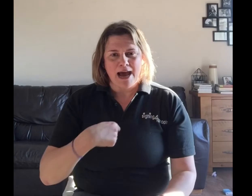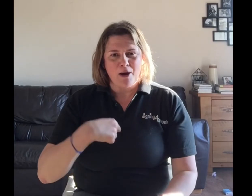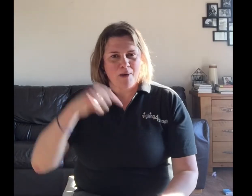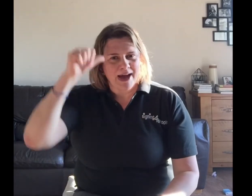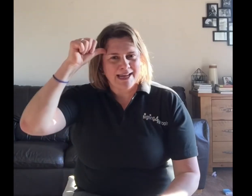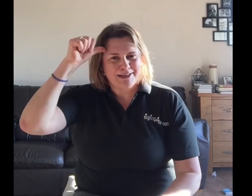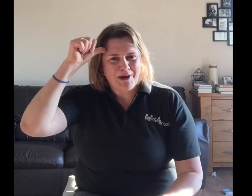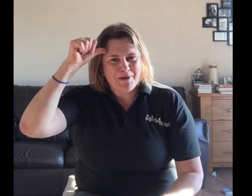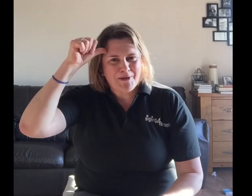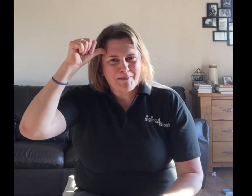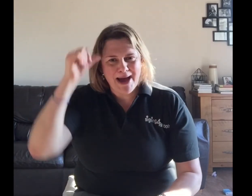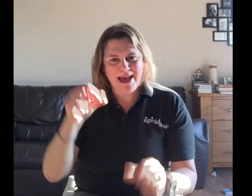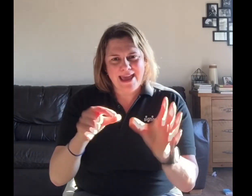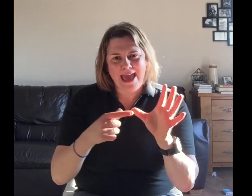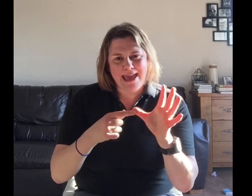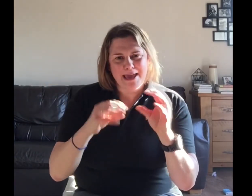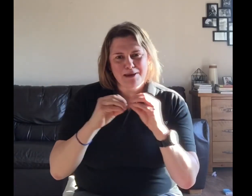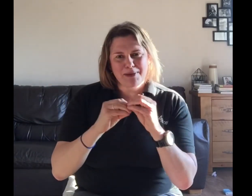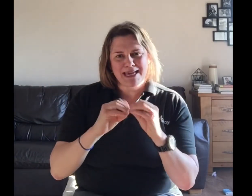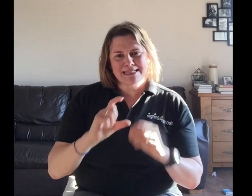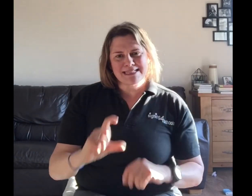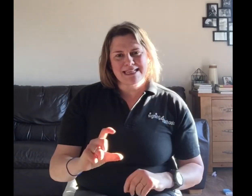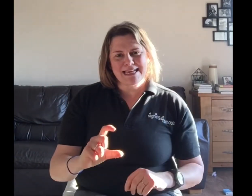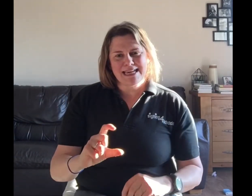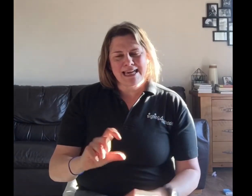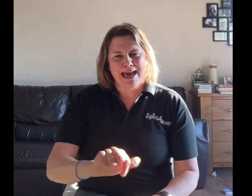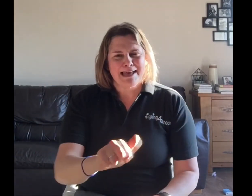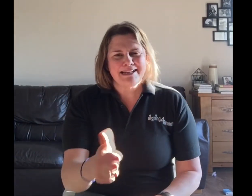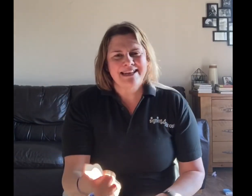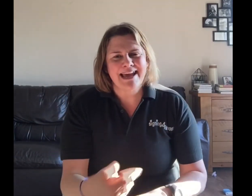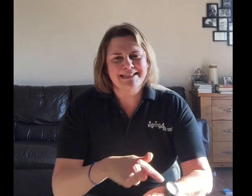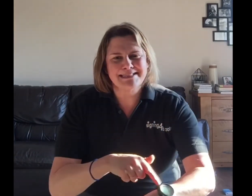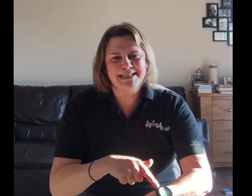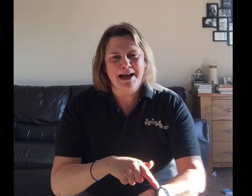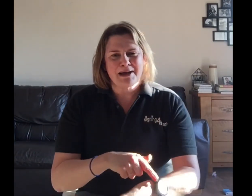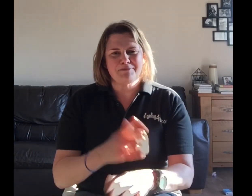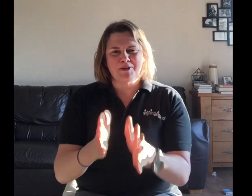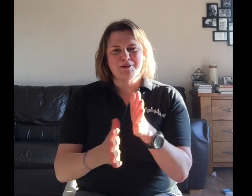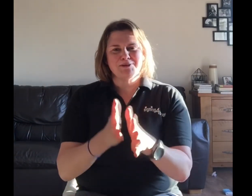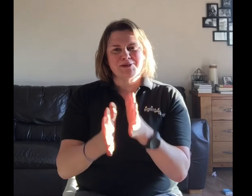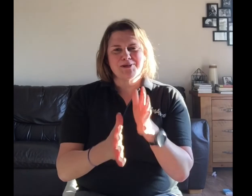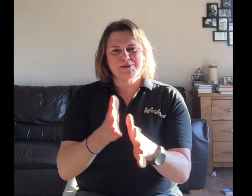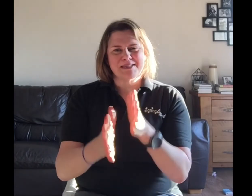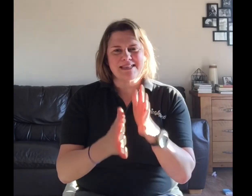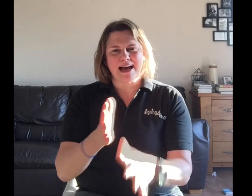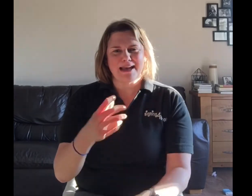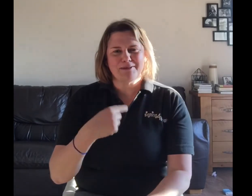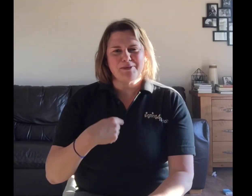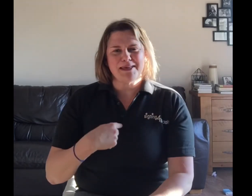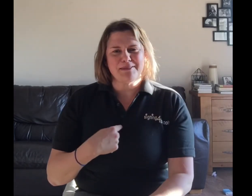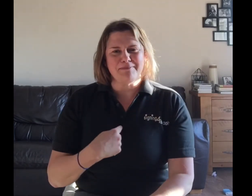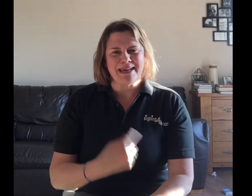I know my ABC. Next time won't you sign with me?